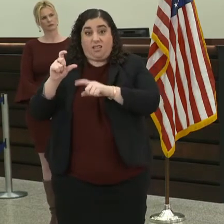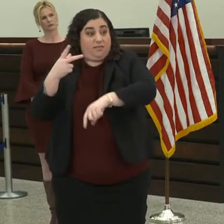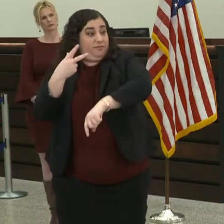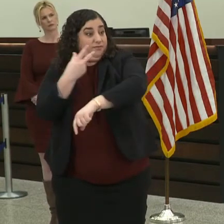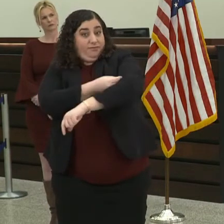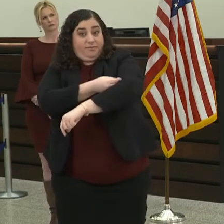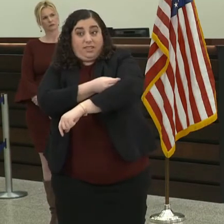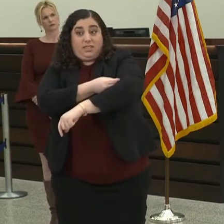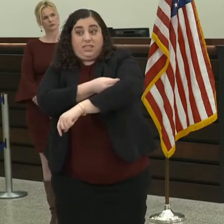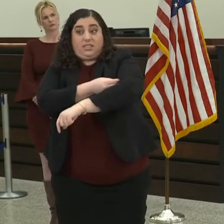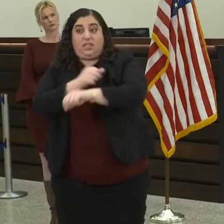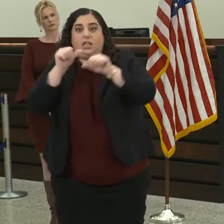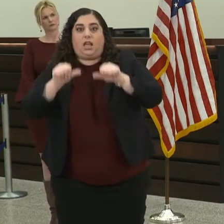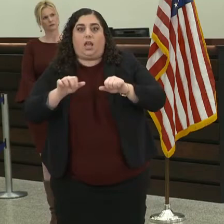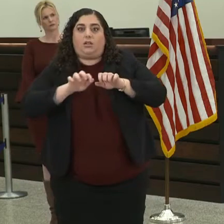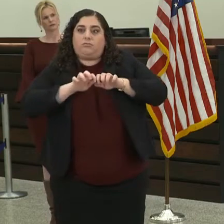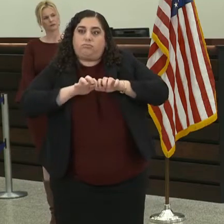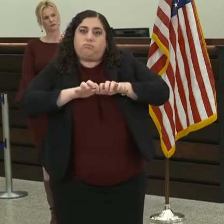So where are we now?